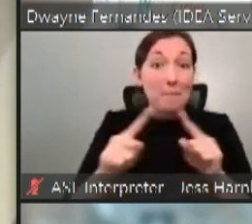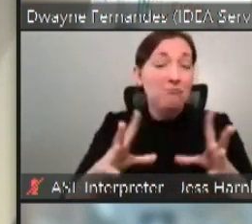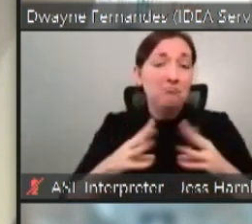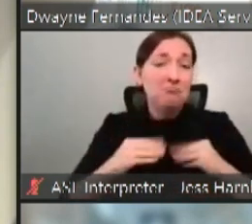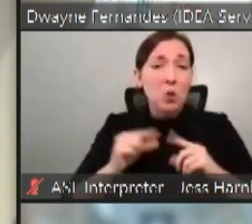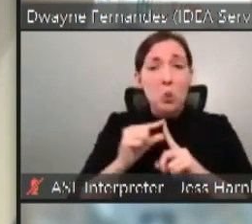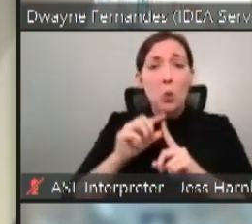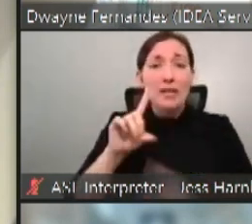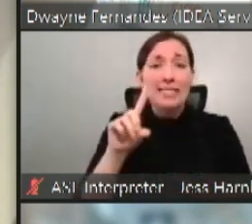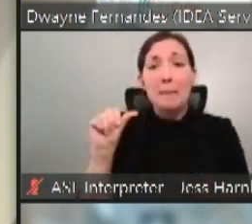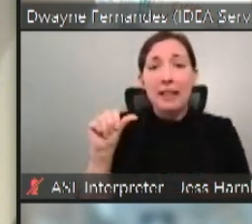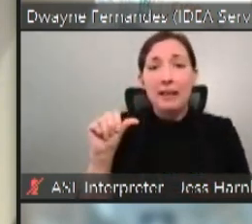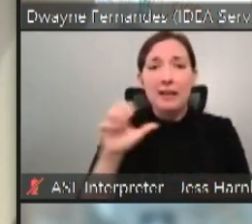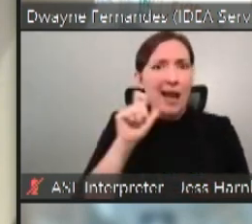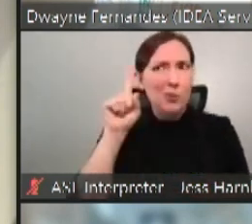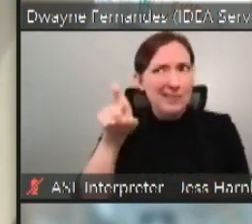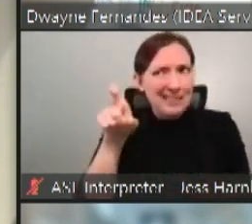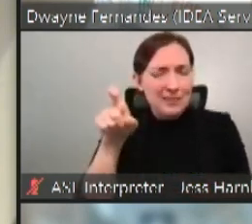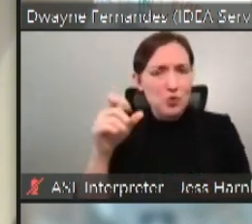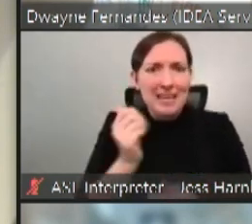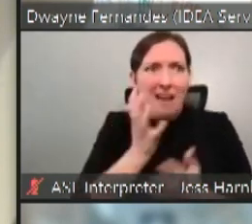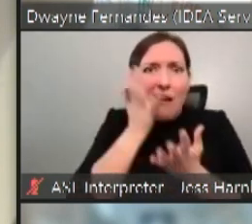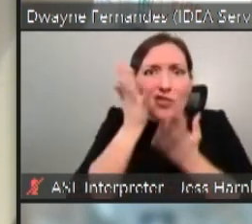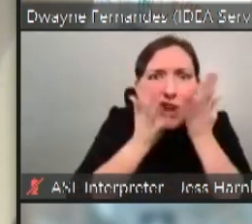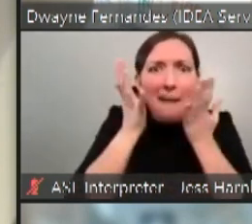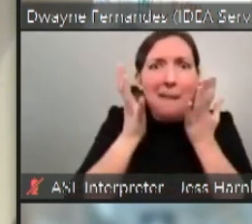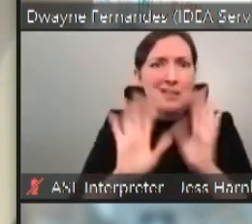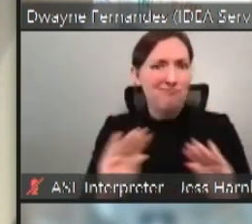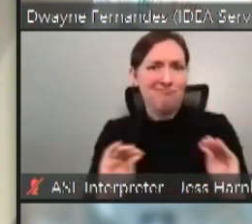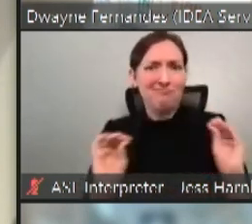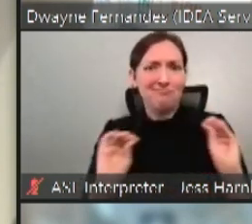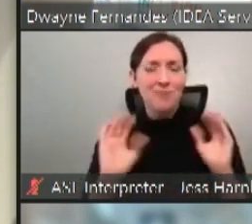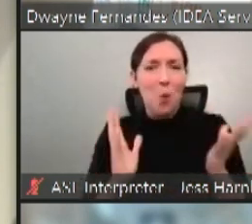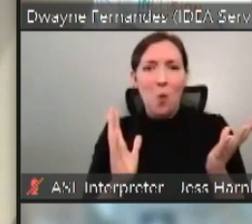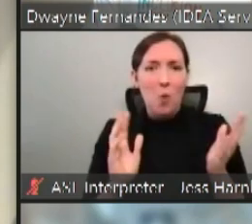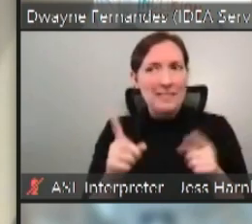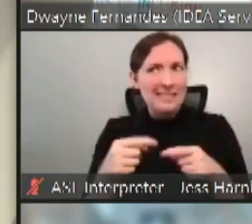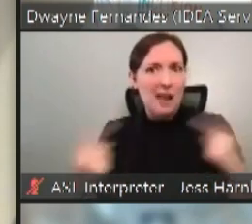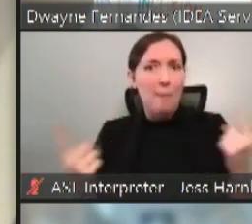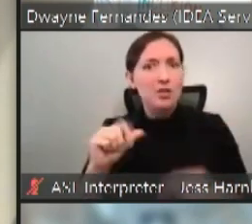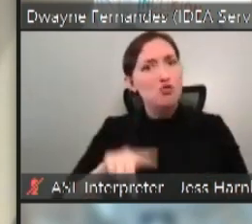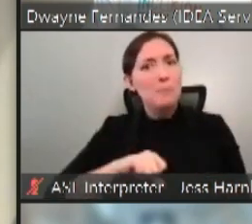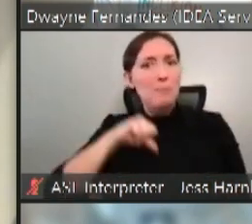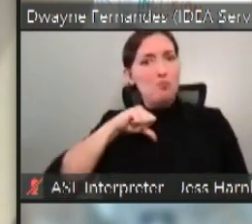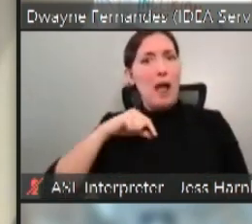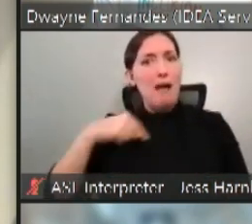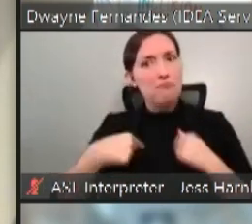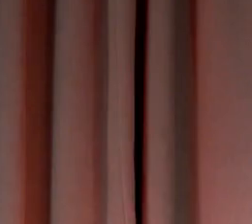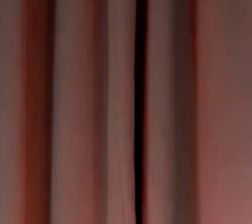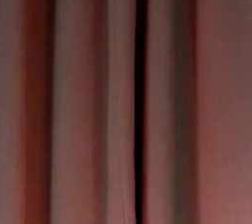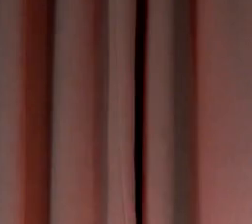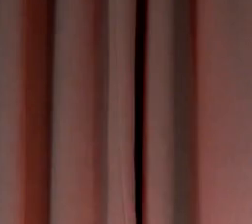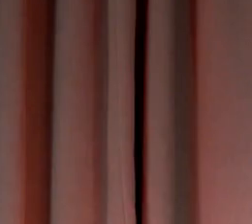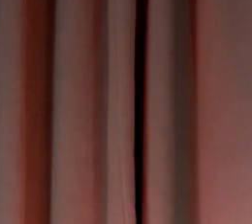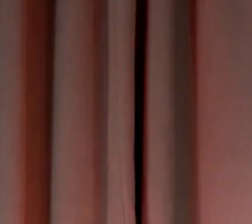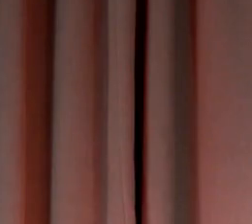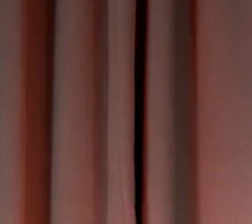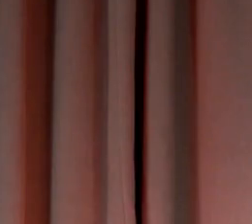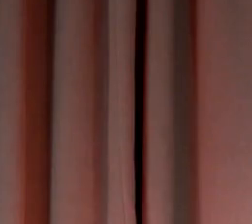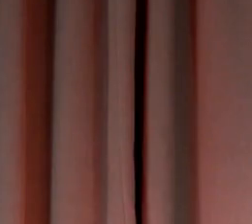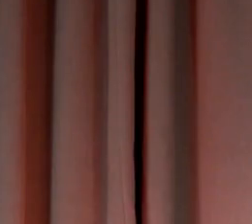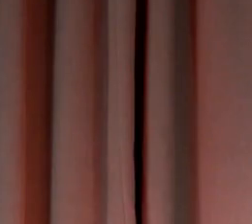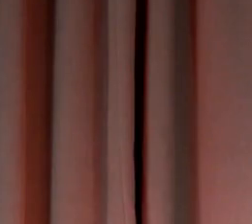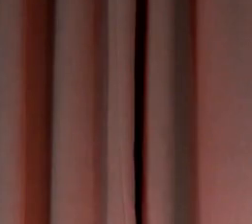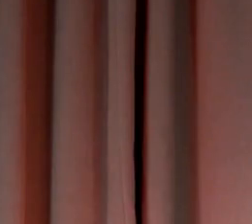I don't think we need to be ashamed or anything like that. It's the opposite. I think we should just be proud of it. And, my friend, before